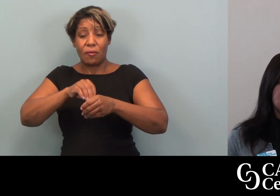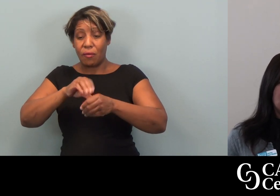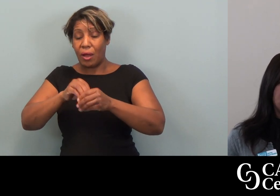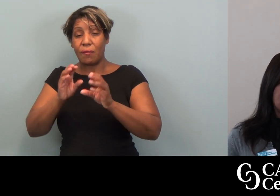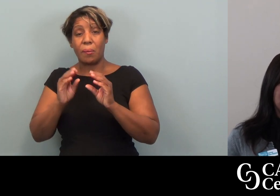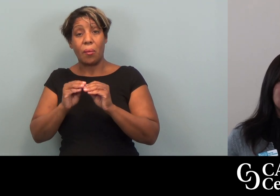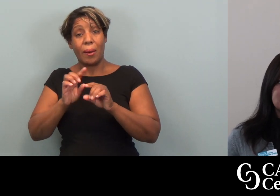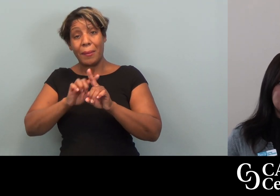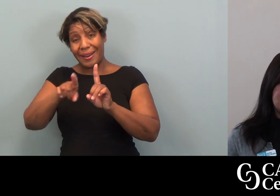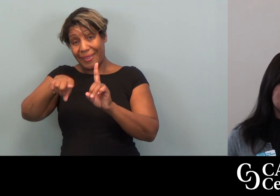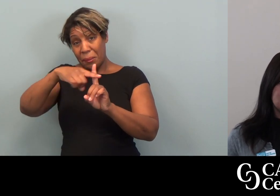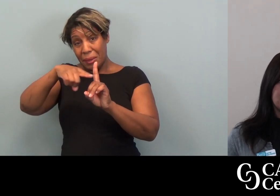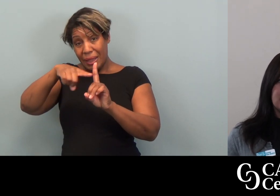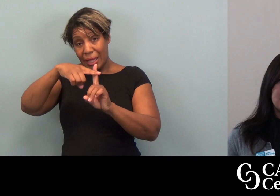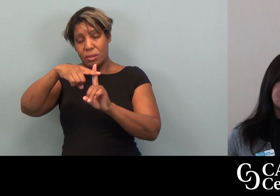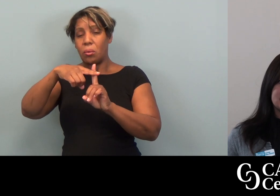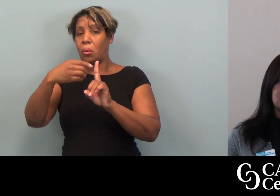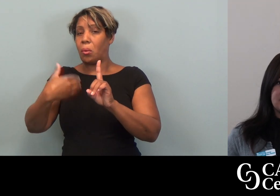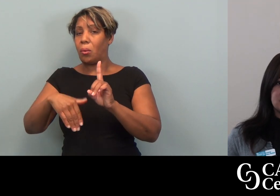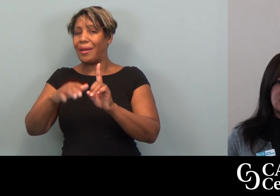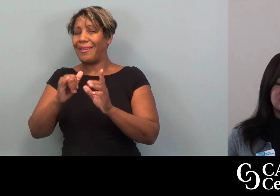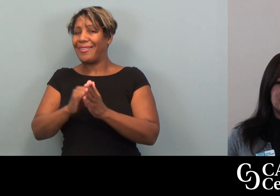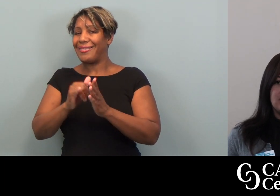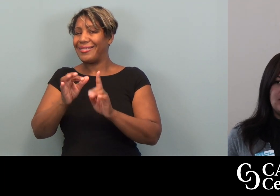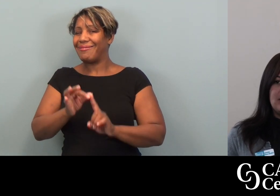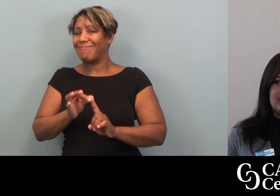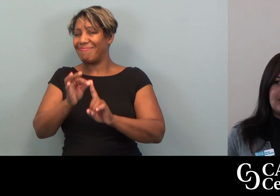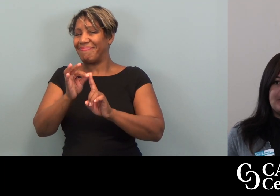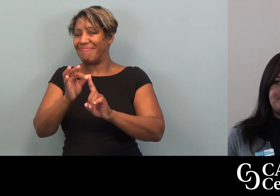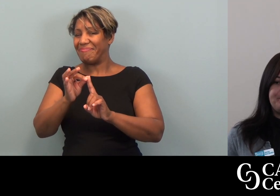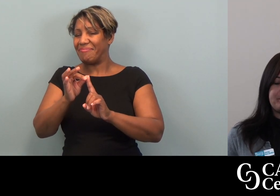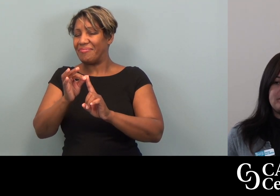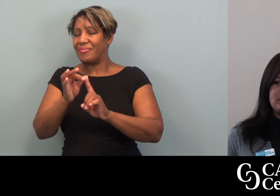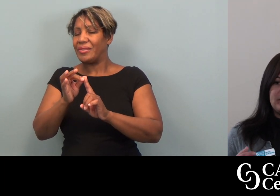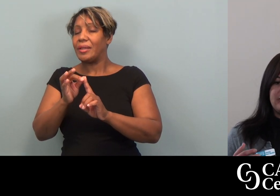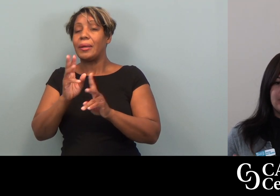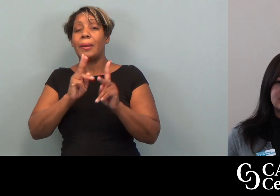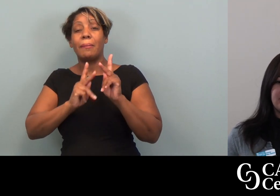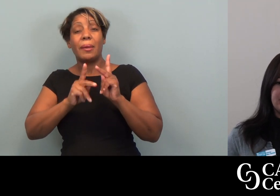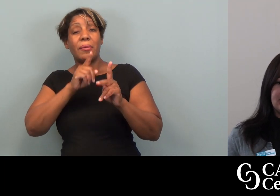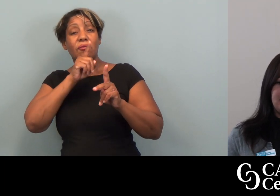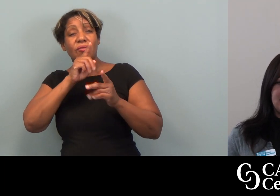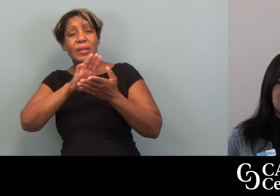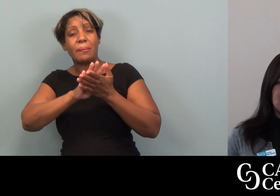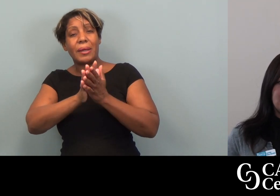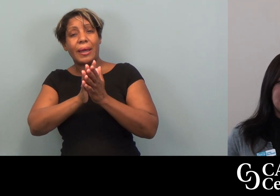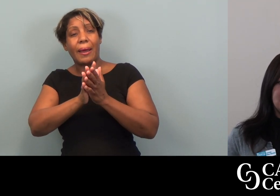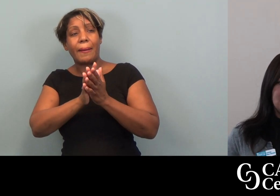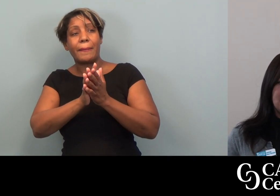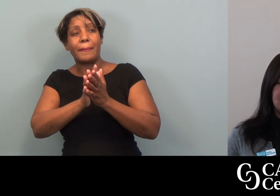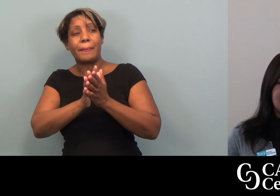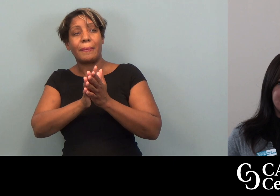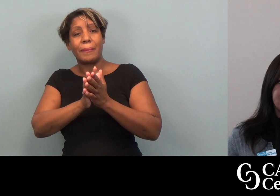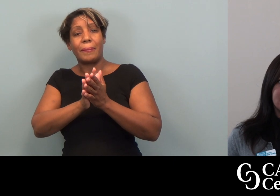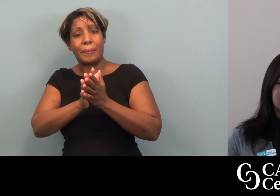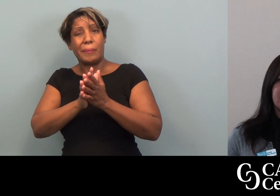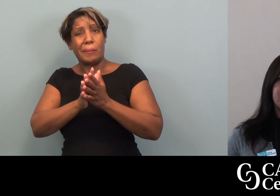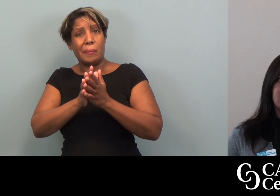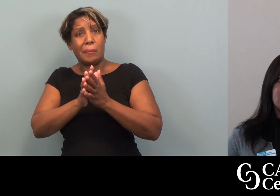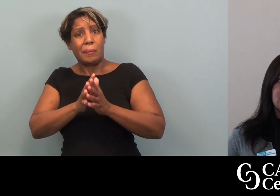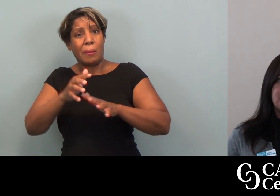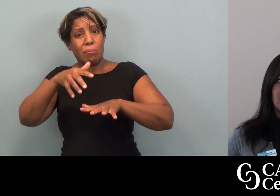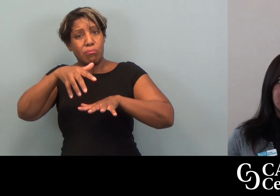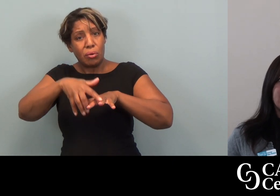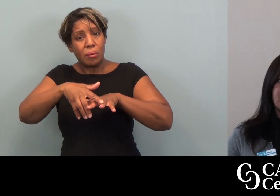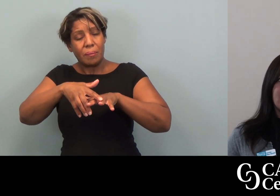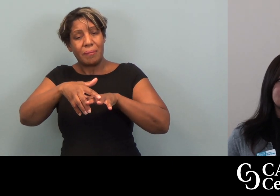involved. But the Plus piece is what really makes it sort of special. Folks have really become an intricate sort